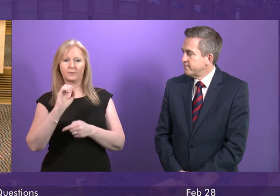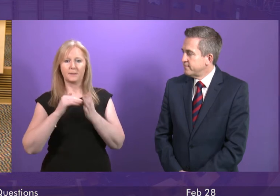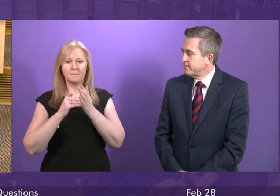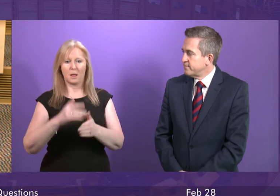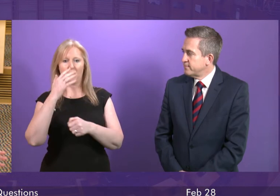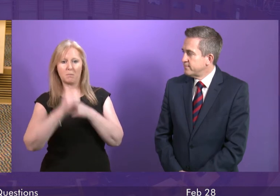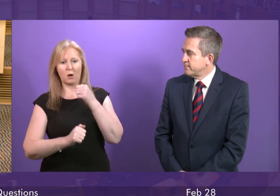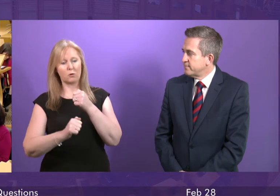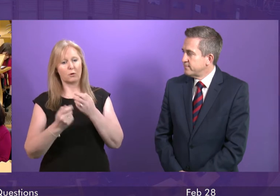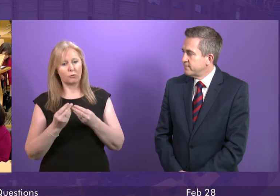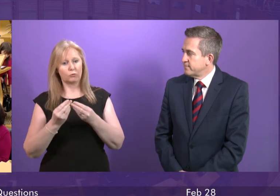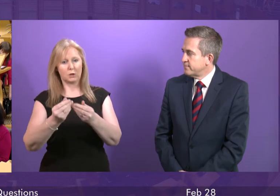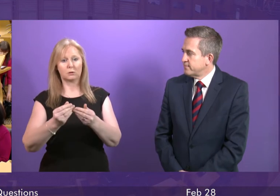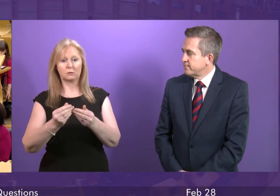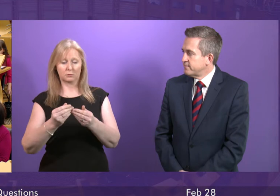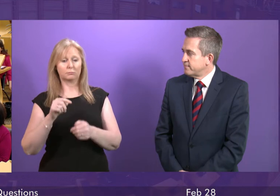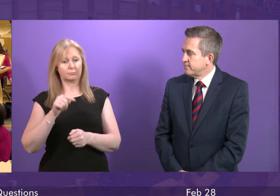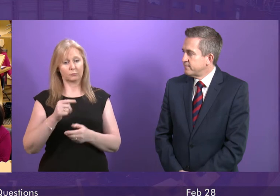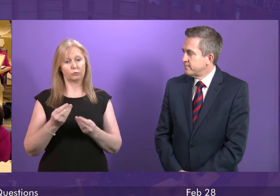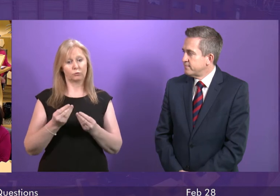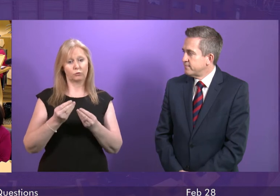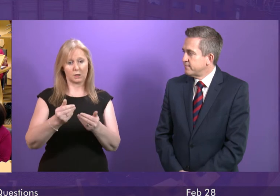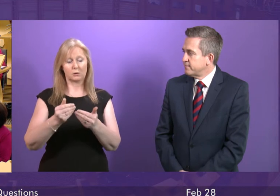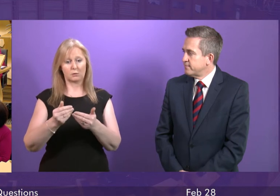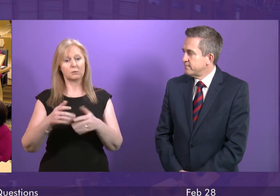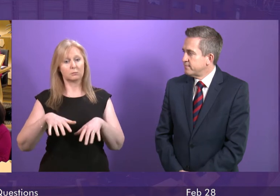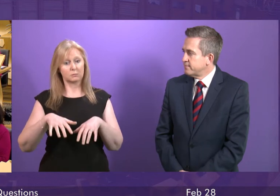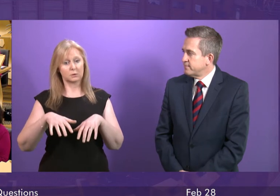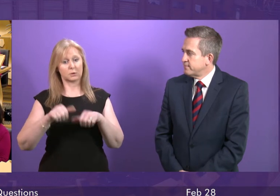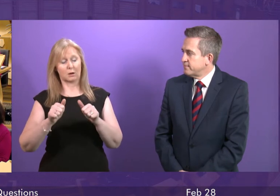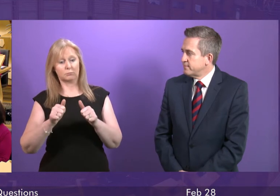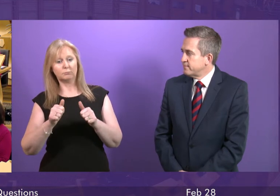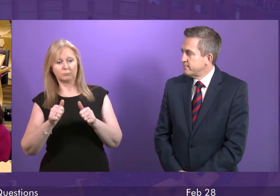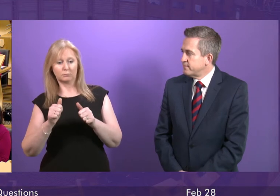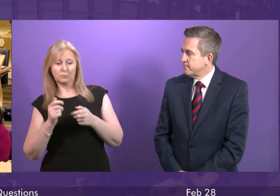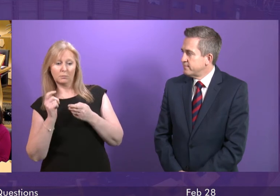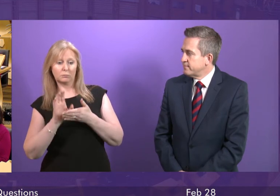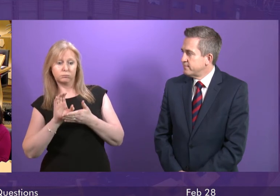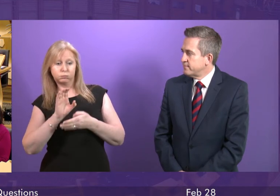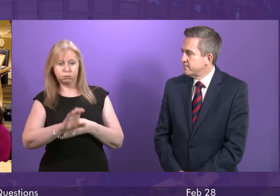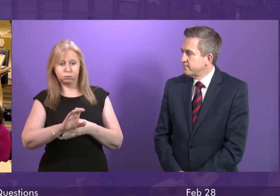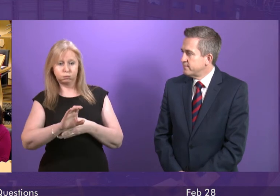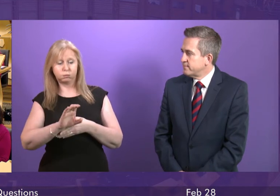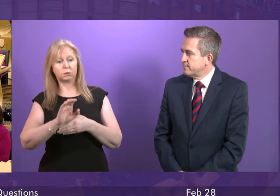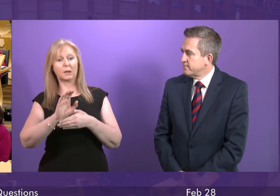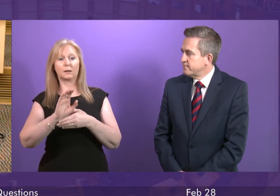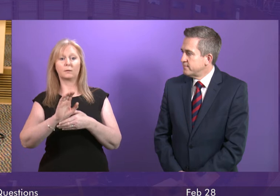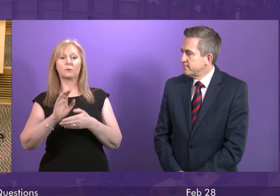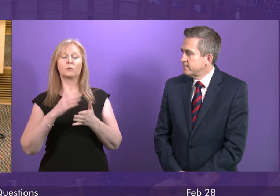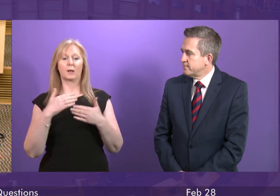resources. The first resources of that have already been allocated by the Health Secretary. I regret the